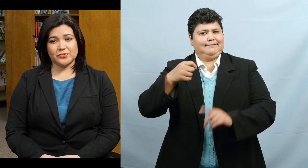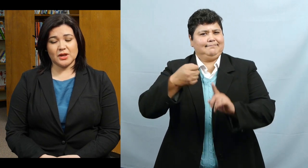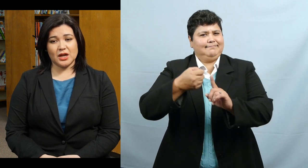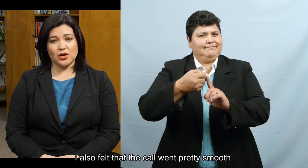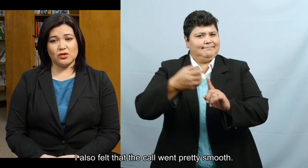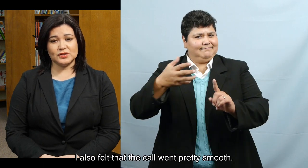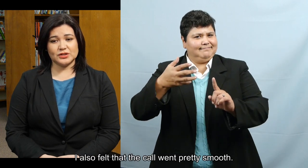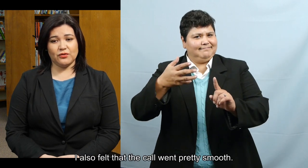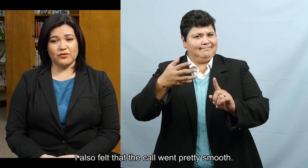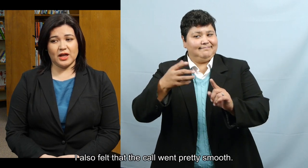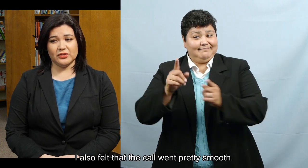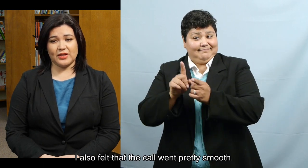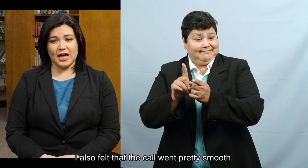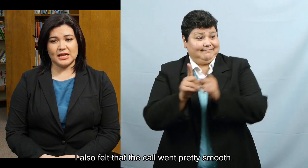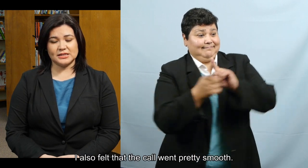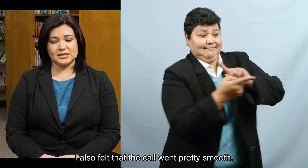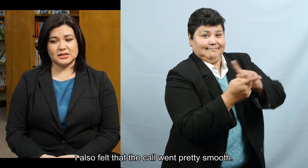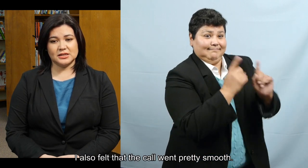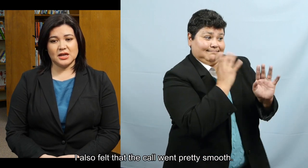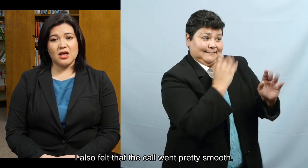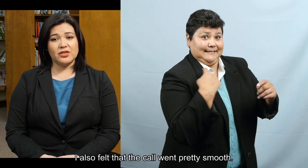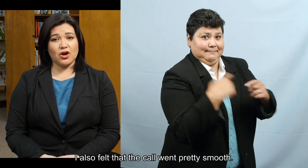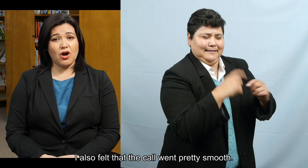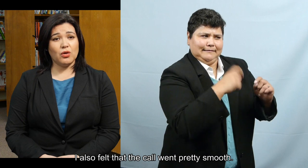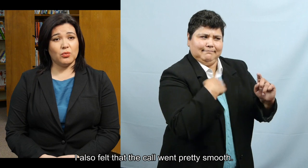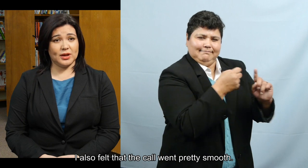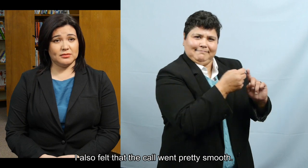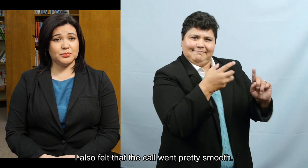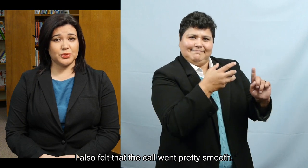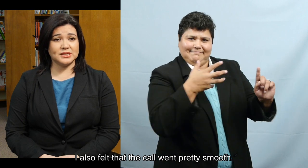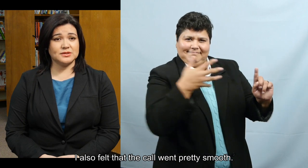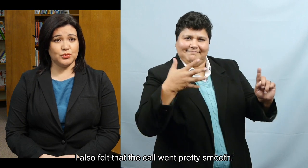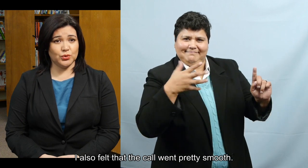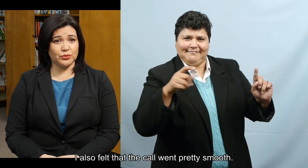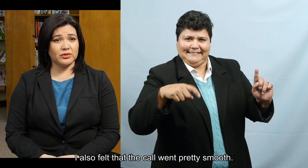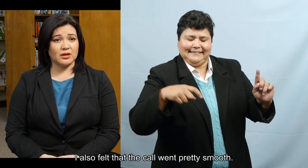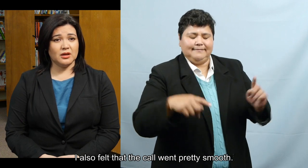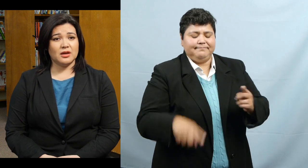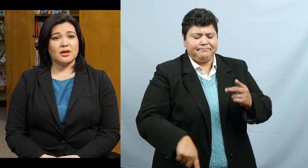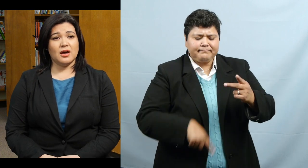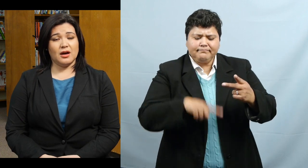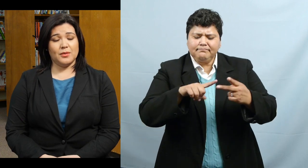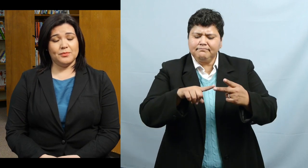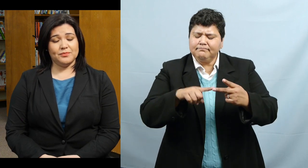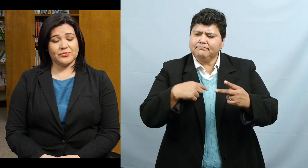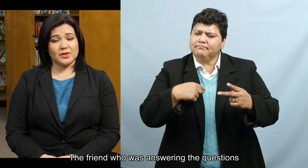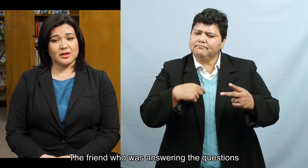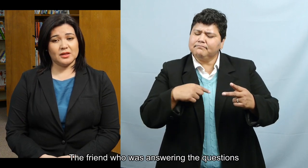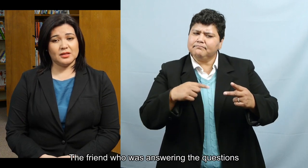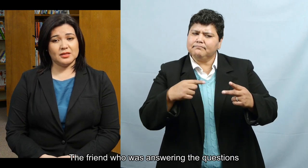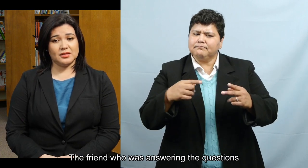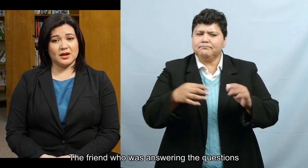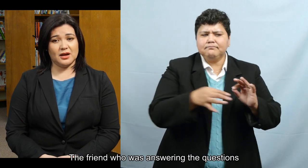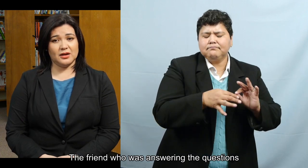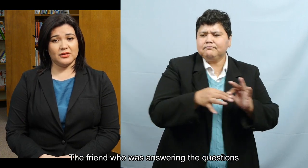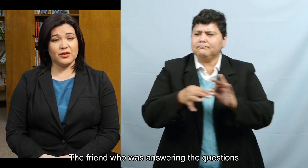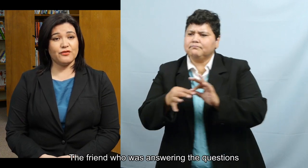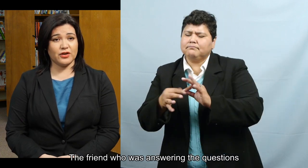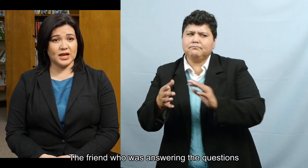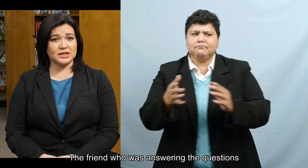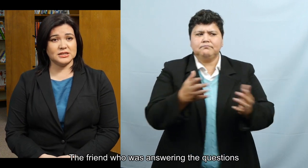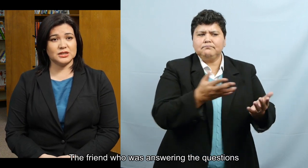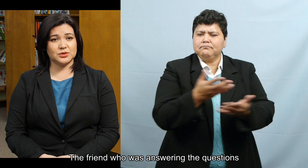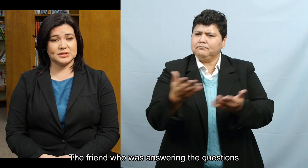I also felt that the call went pretty smooth. The